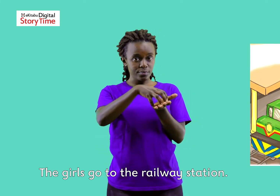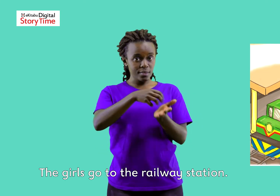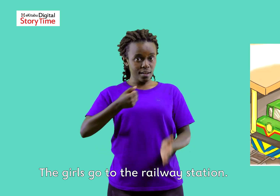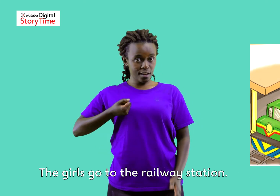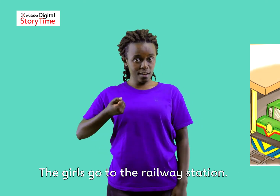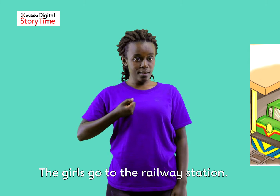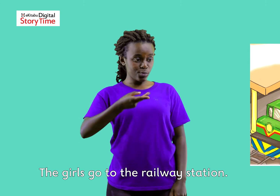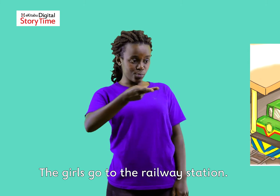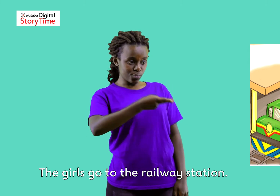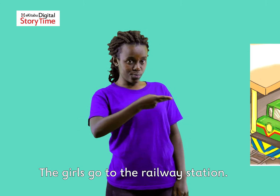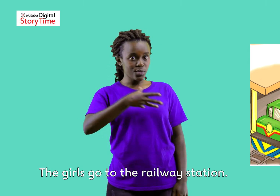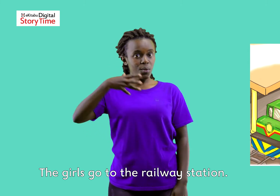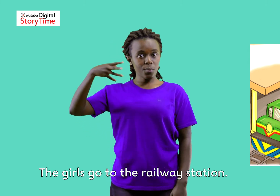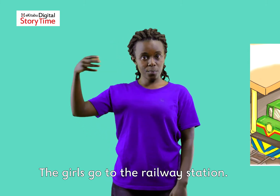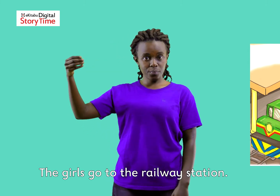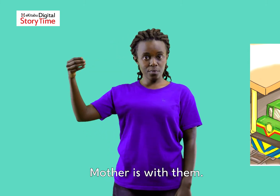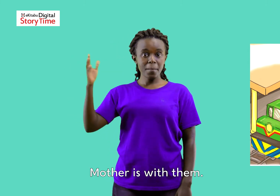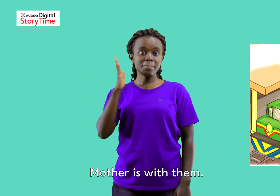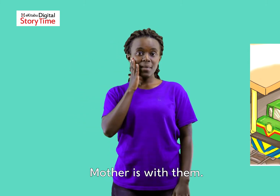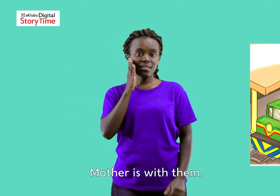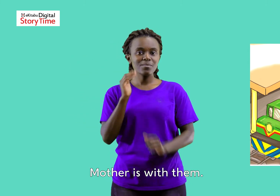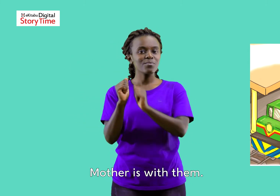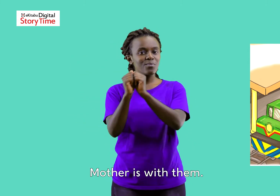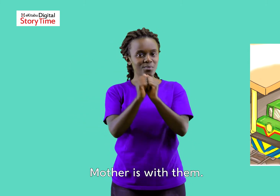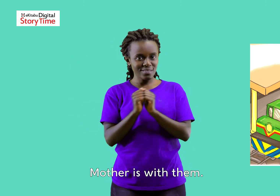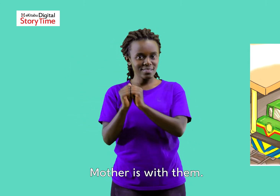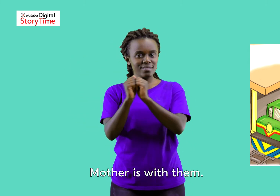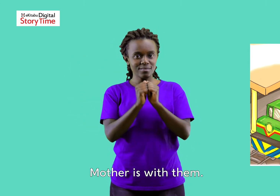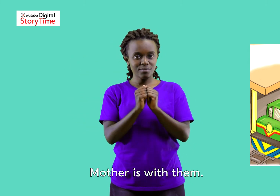The girls go to the railway station. Mother is with them.